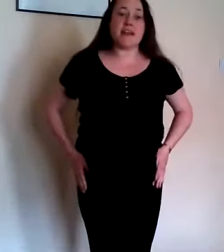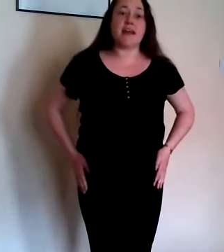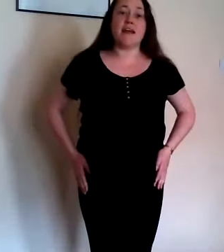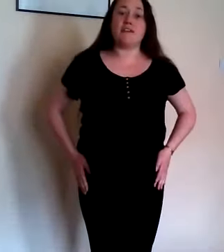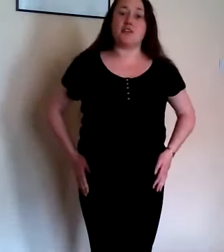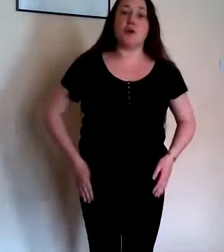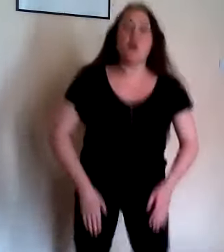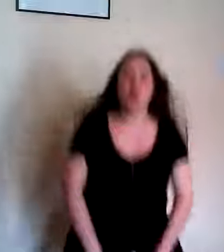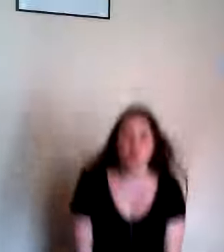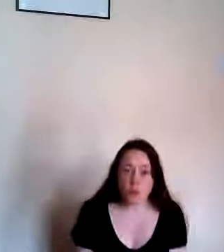and you go, go,